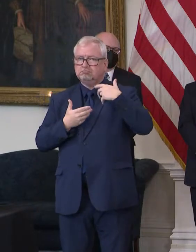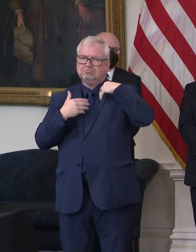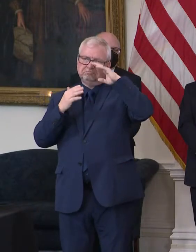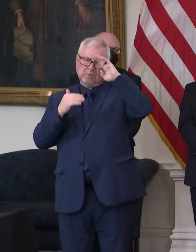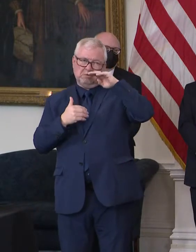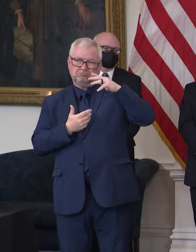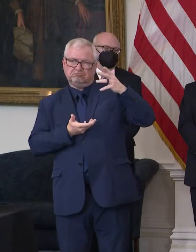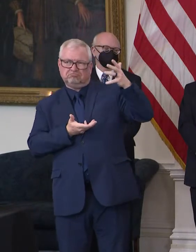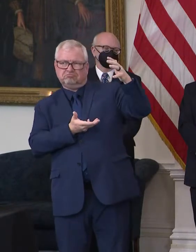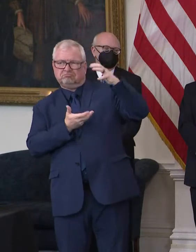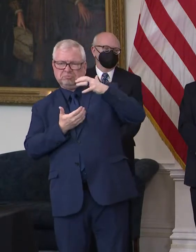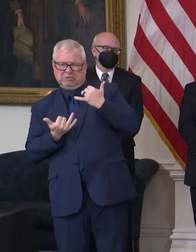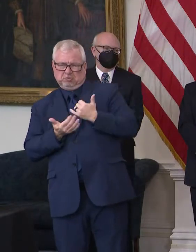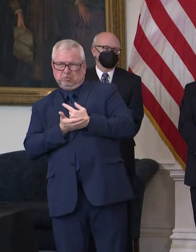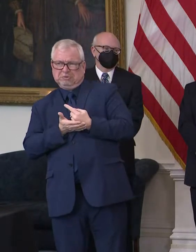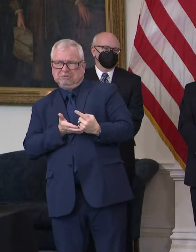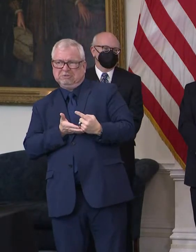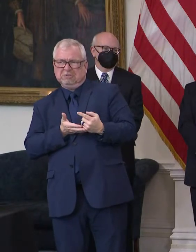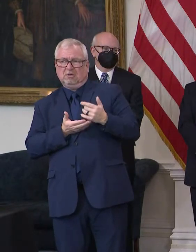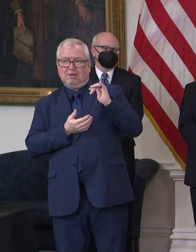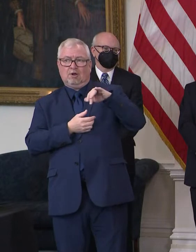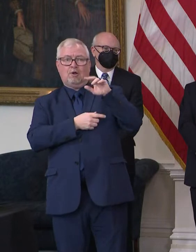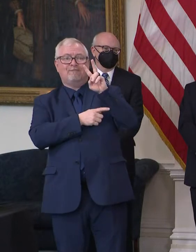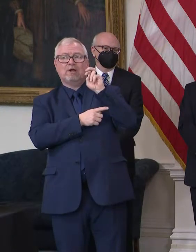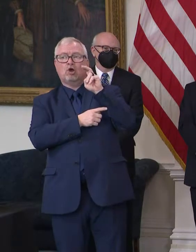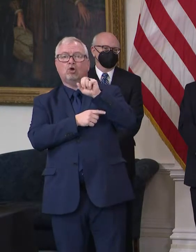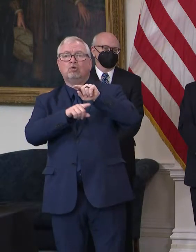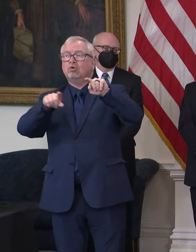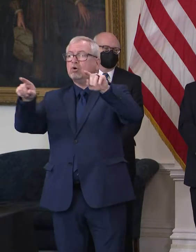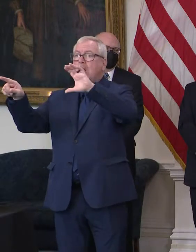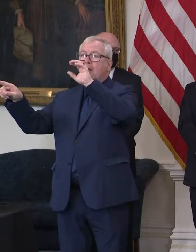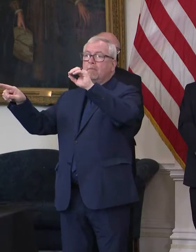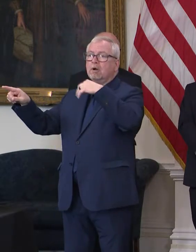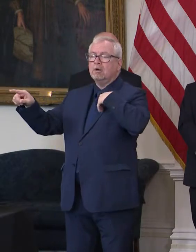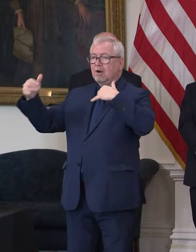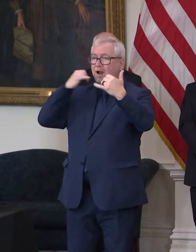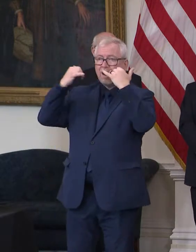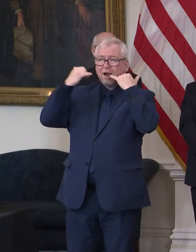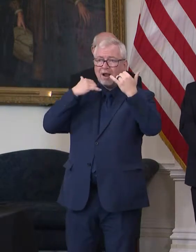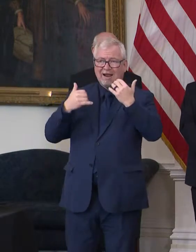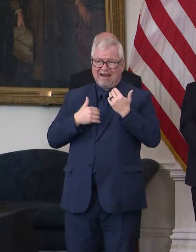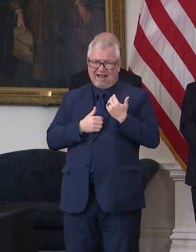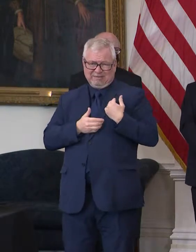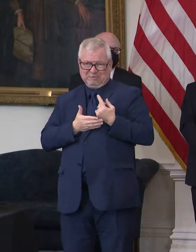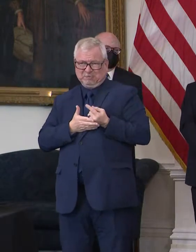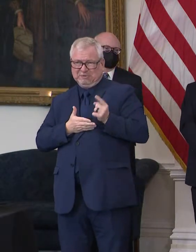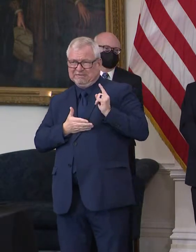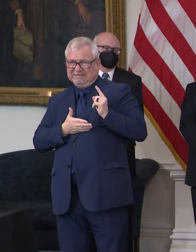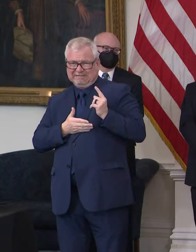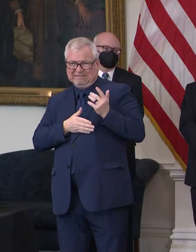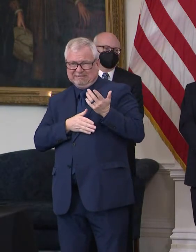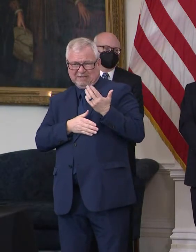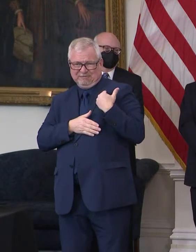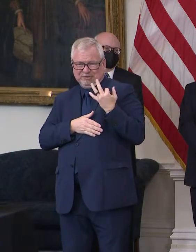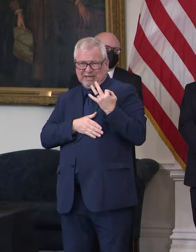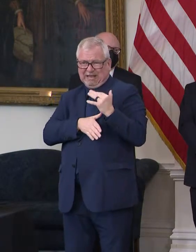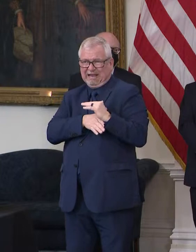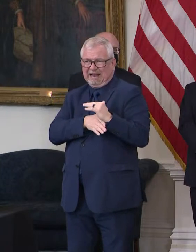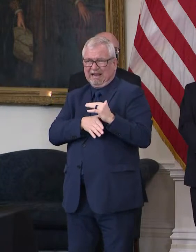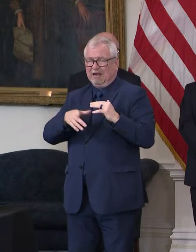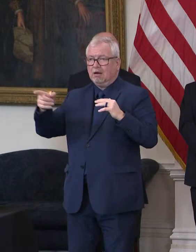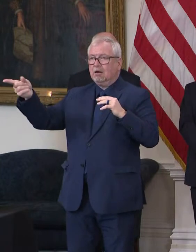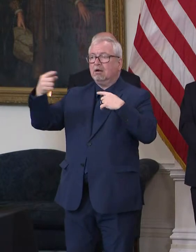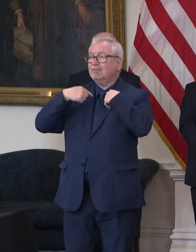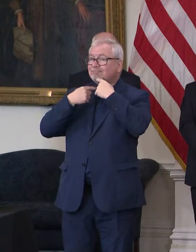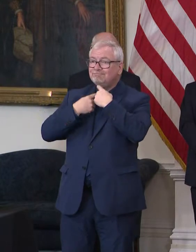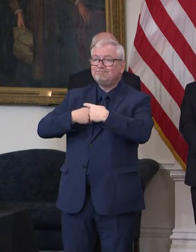uh, all of our vendors called us late Friday to say that, uh, the White House's announcement on Friday had frozen all